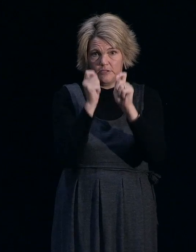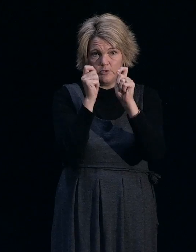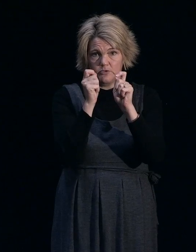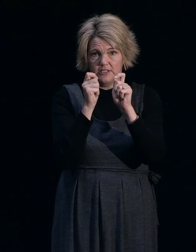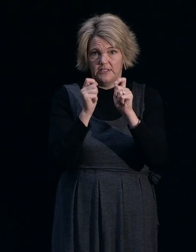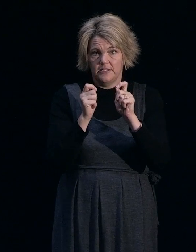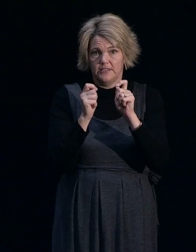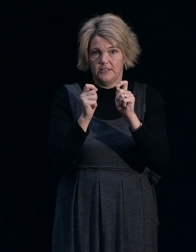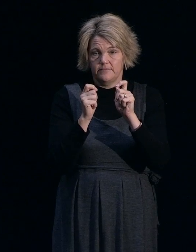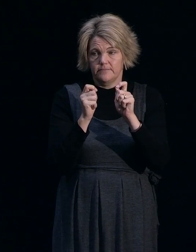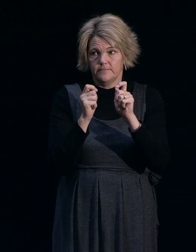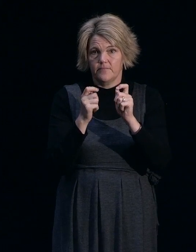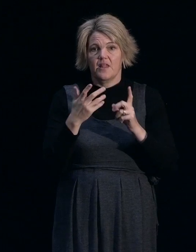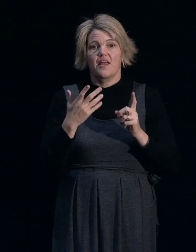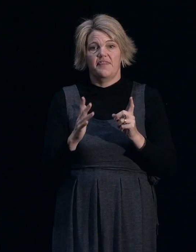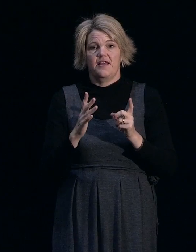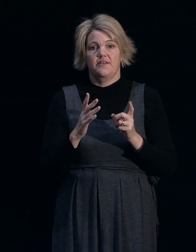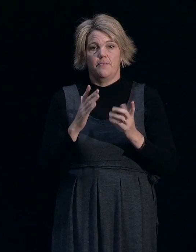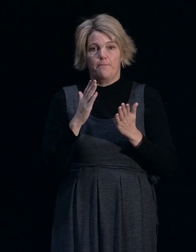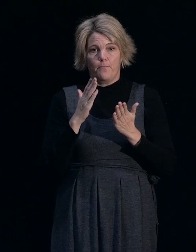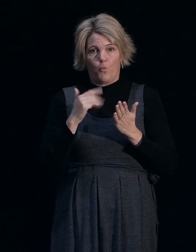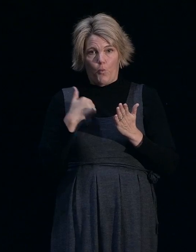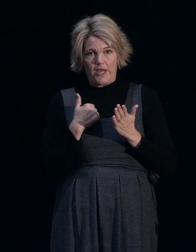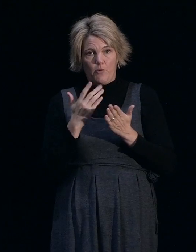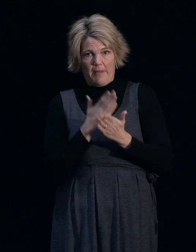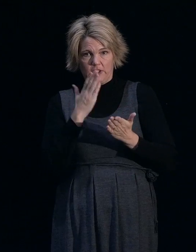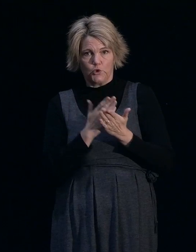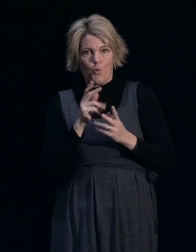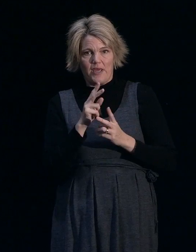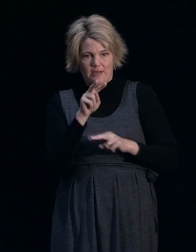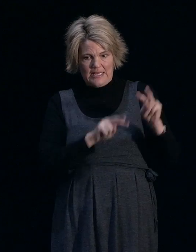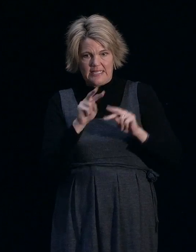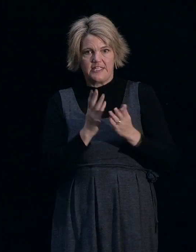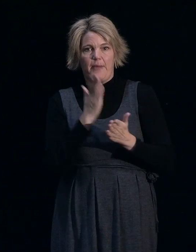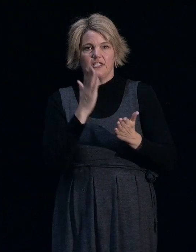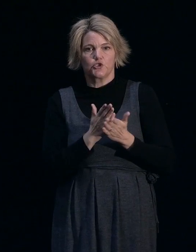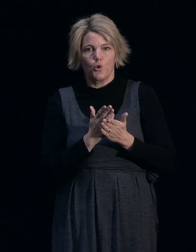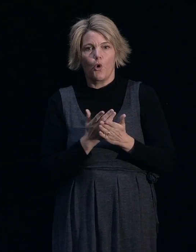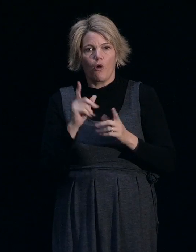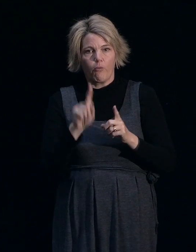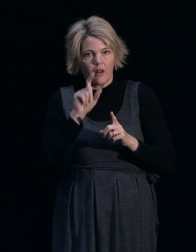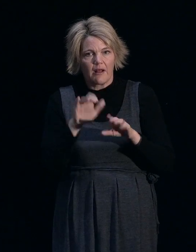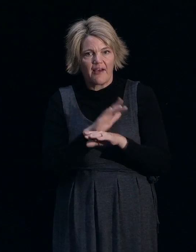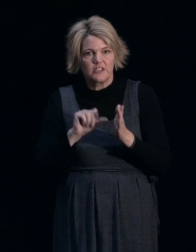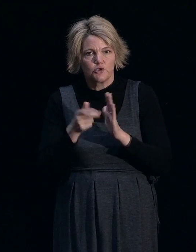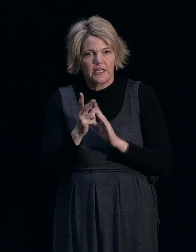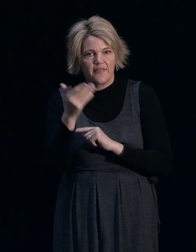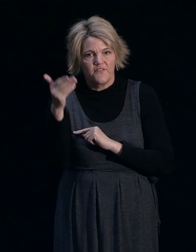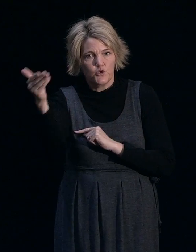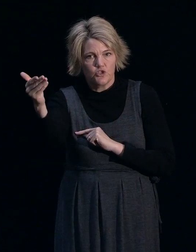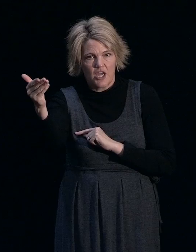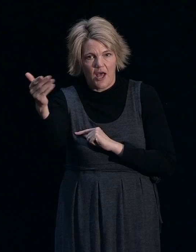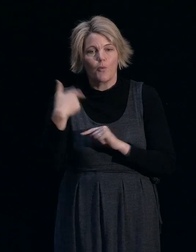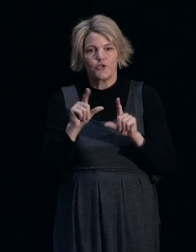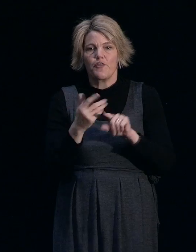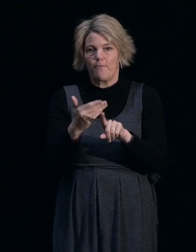assured of the ongoing insurability. So if they need to be raised, we're making sure we do that. Whereas if we cash settle